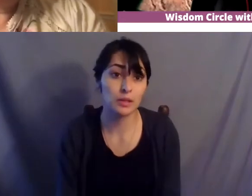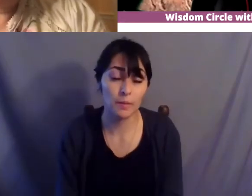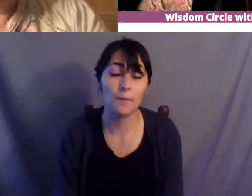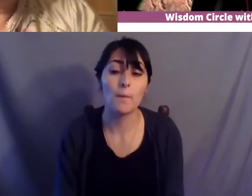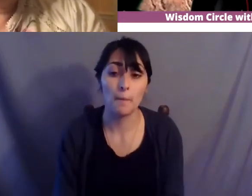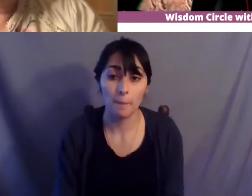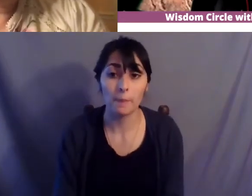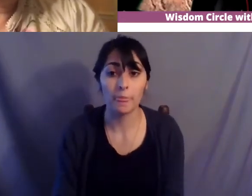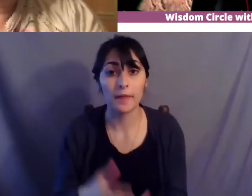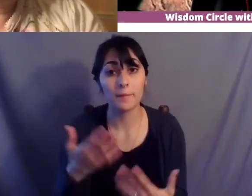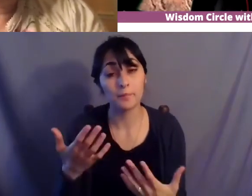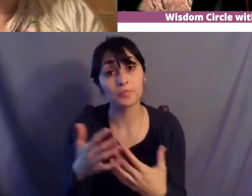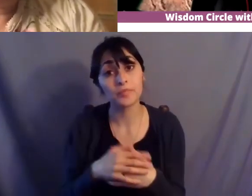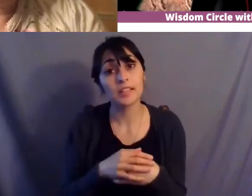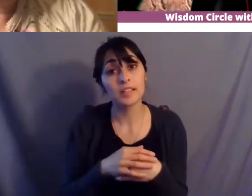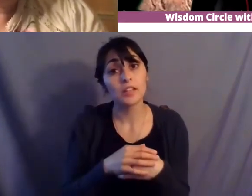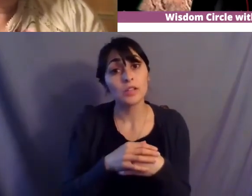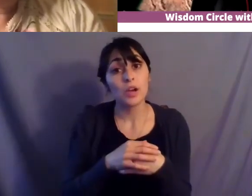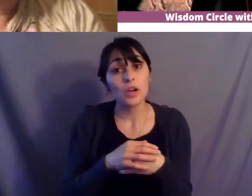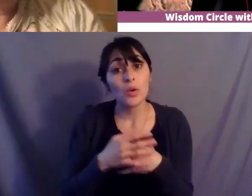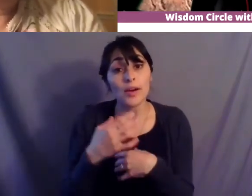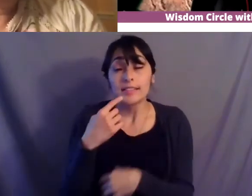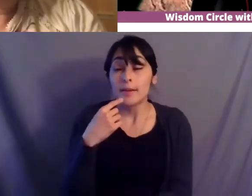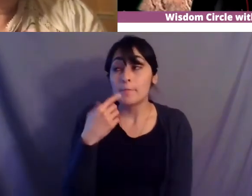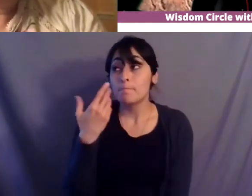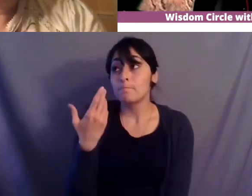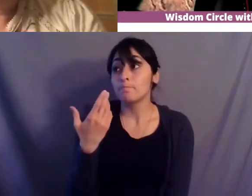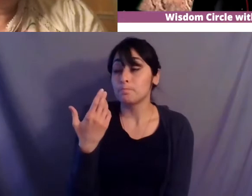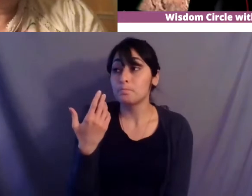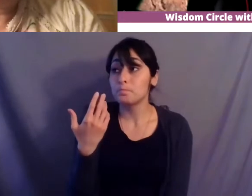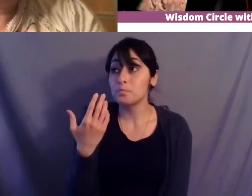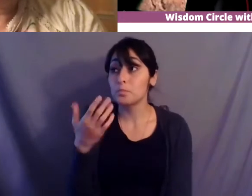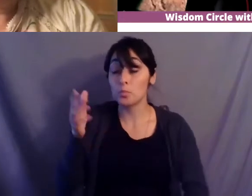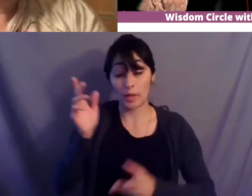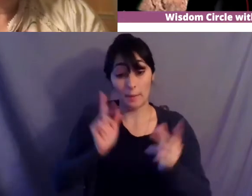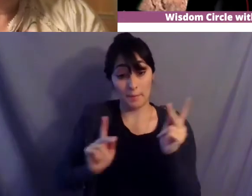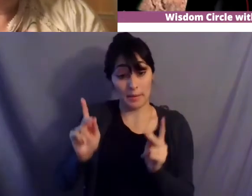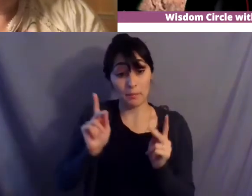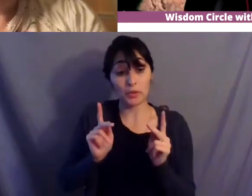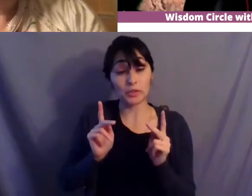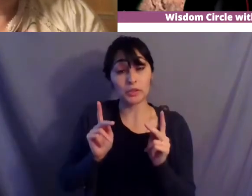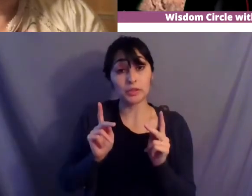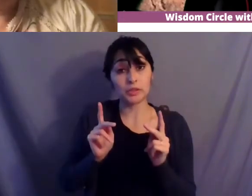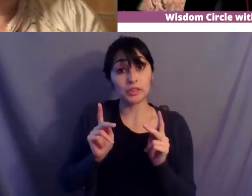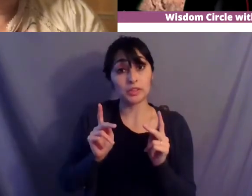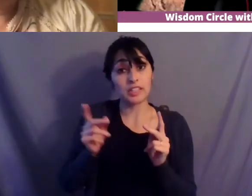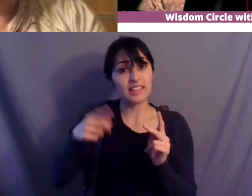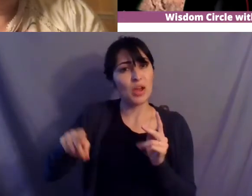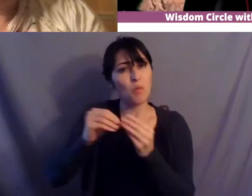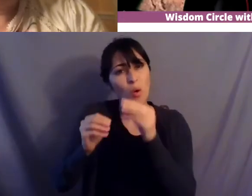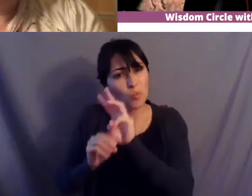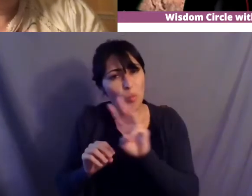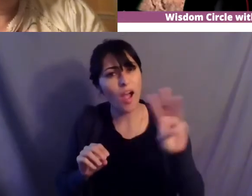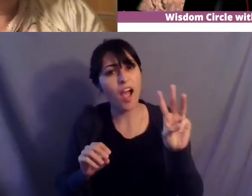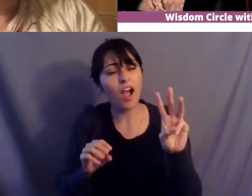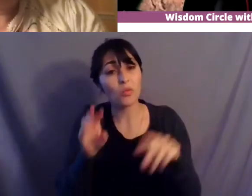the the longevity and that's also i want to say you know for for for people that are are further out to the west um